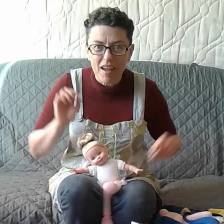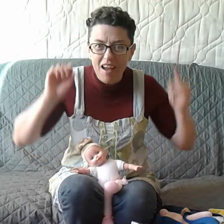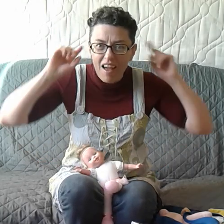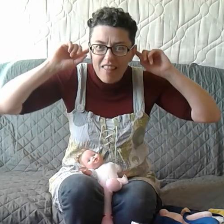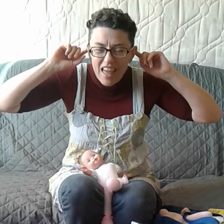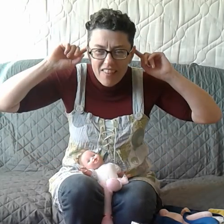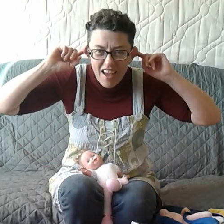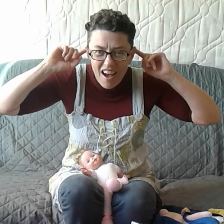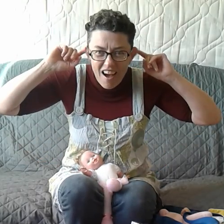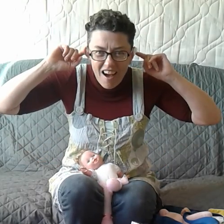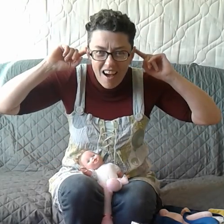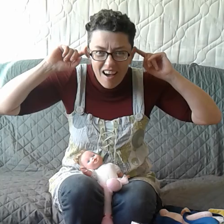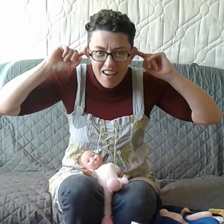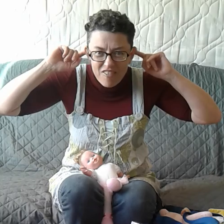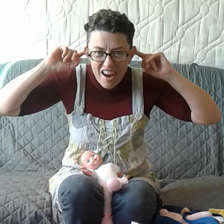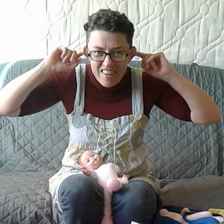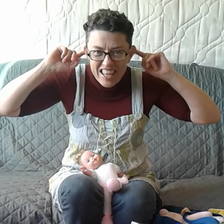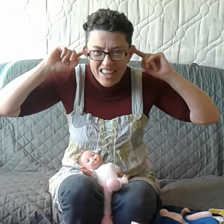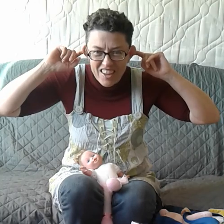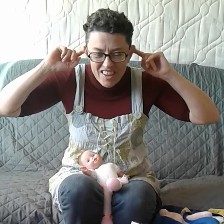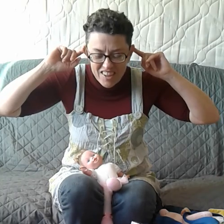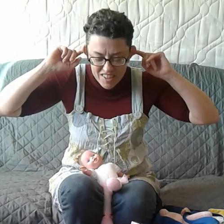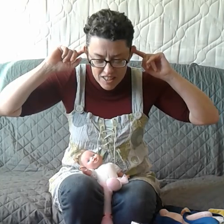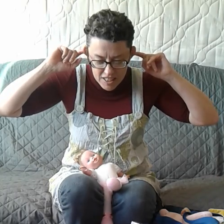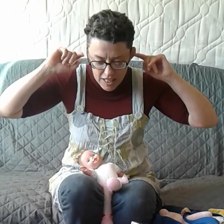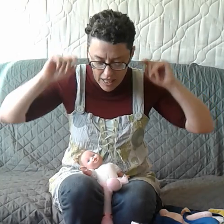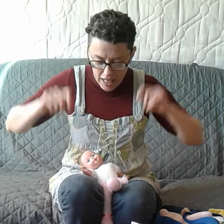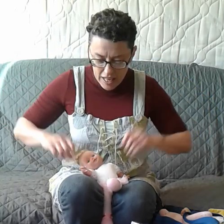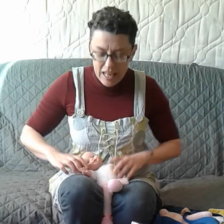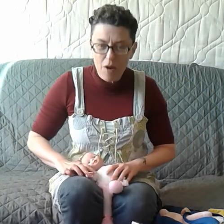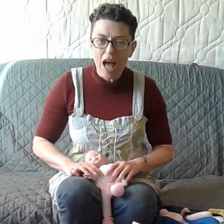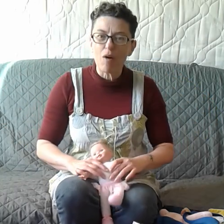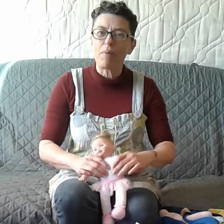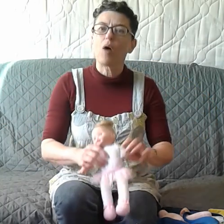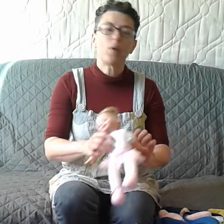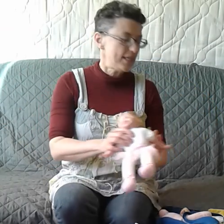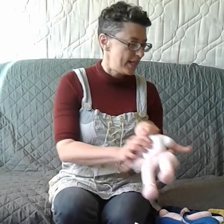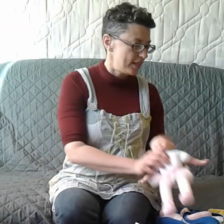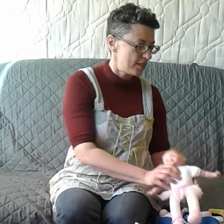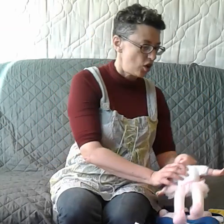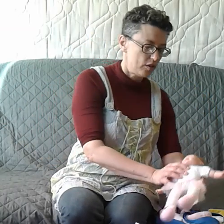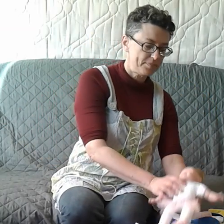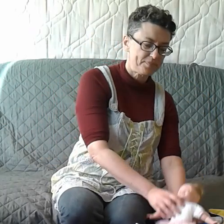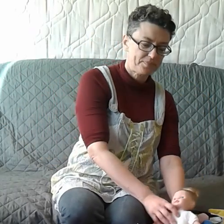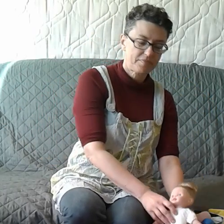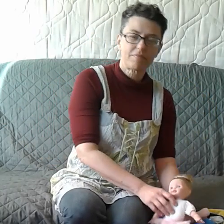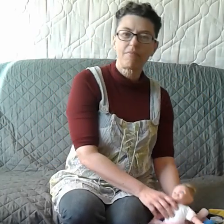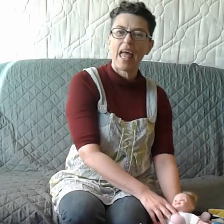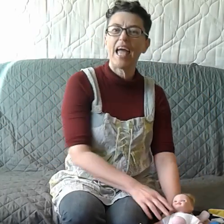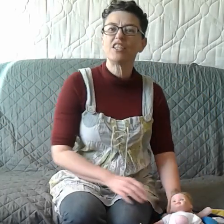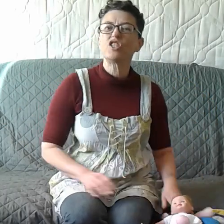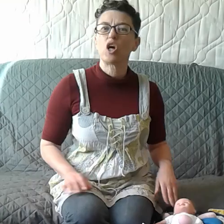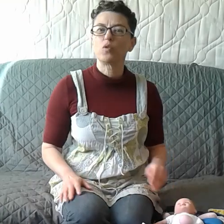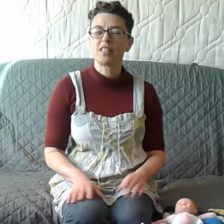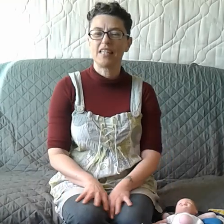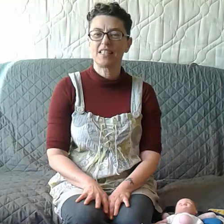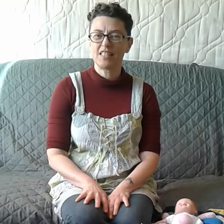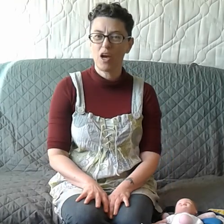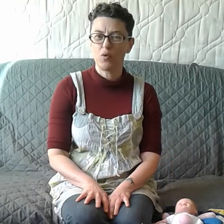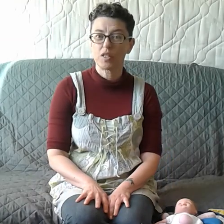There they are. Very good. Now, how about we sing the song, Head and Shoulders, Knees and Toes.